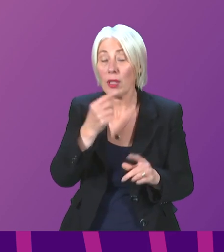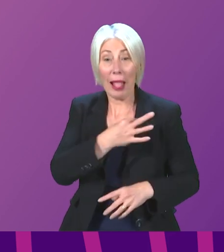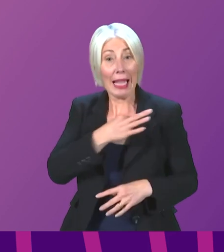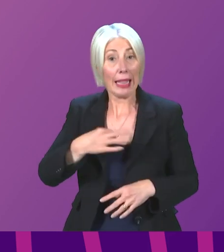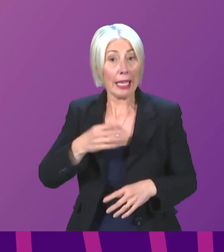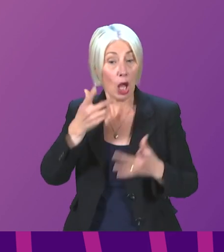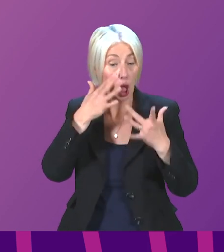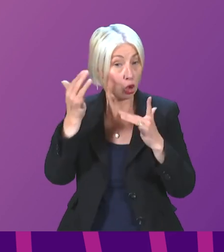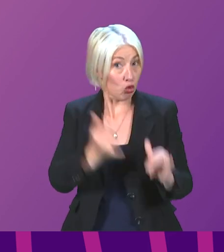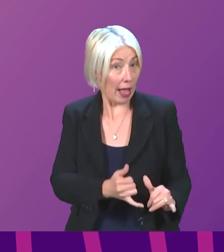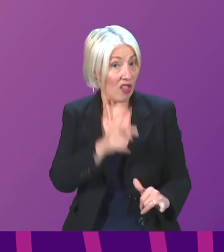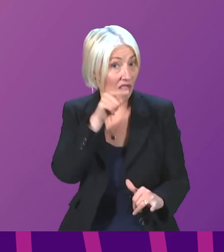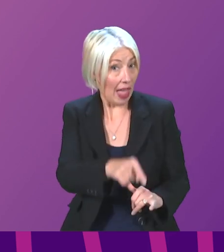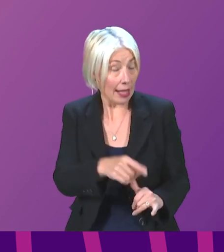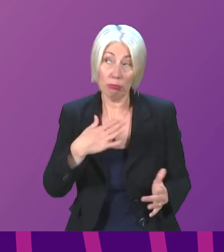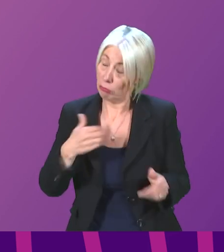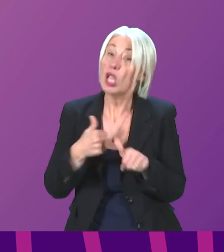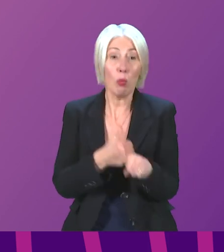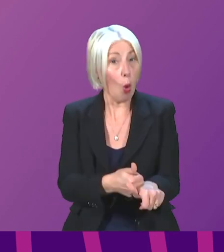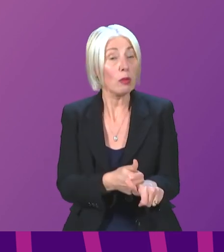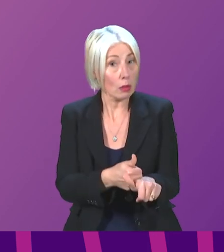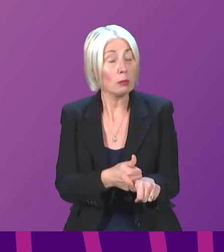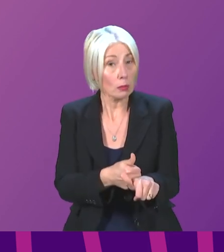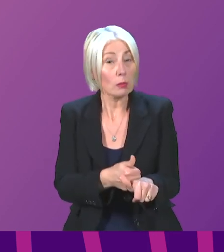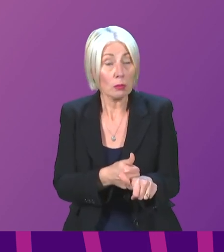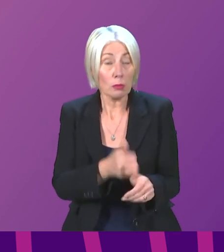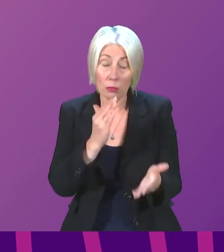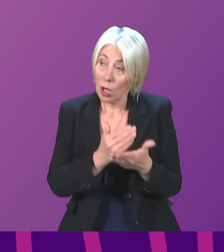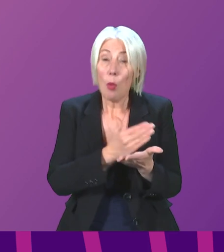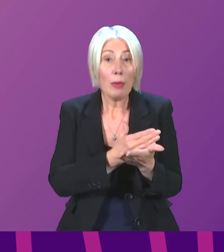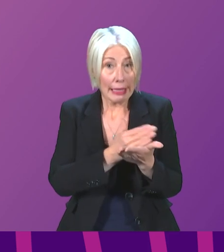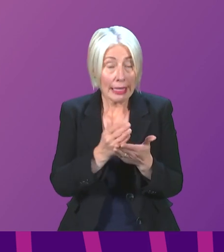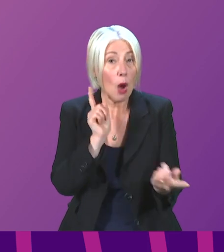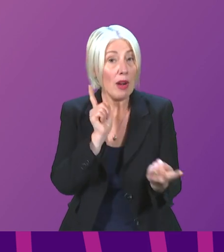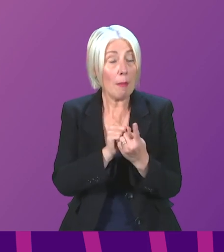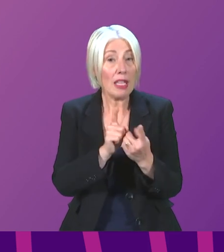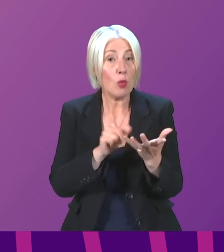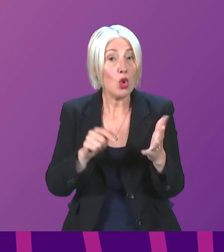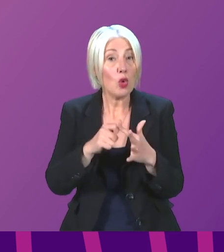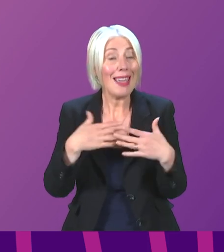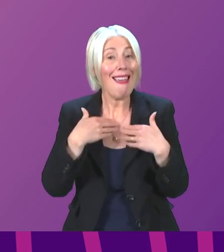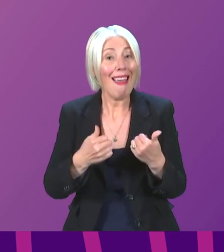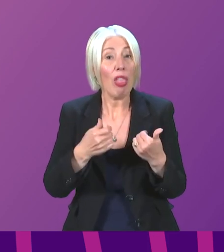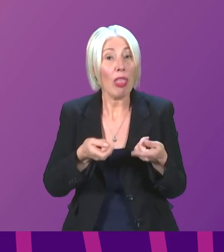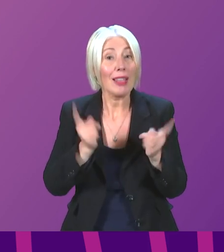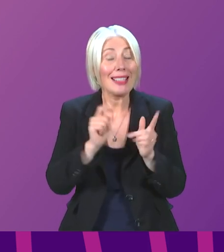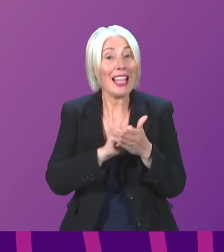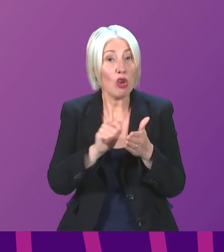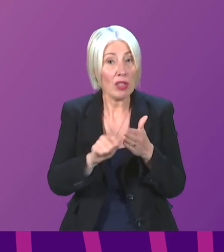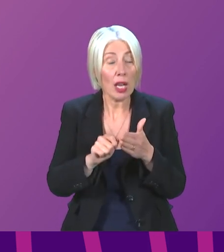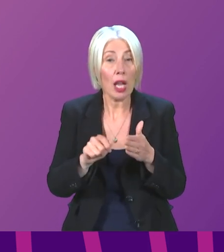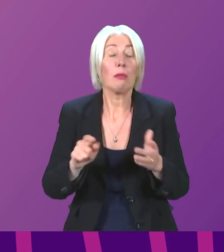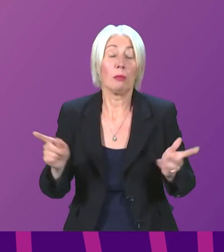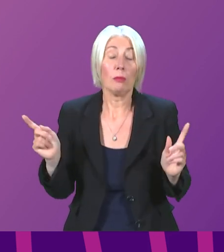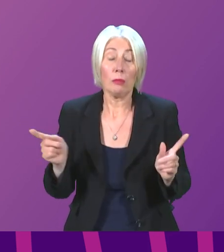for Evershield. I am very supportive of that and will make it very clear when I meet with UK Health Secretary, the Secretary of State